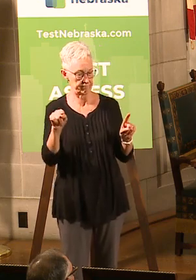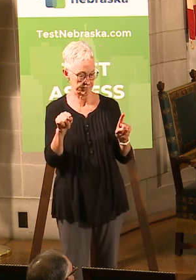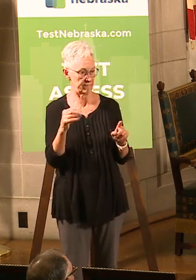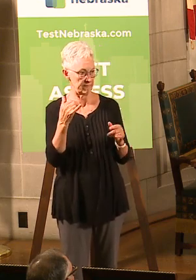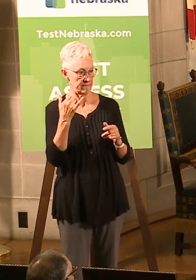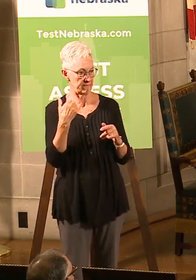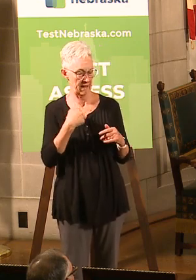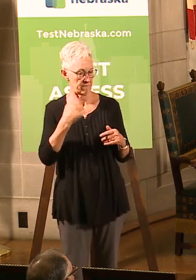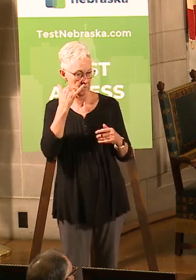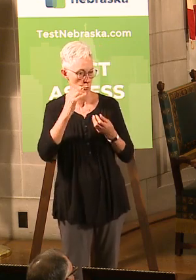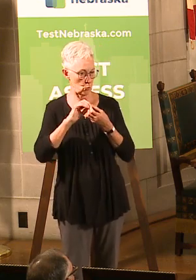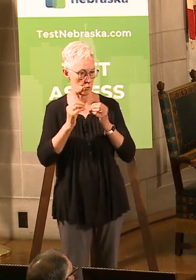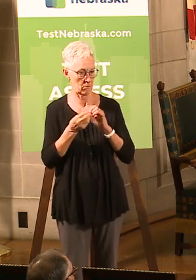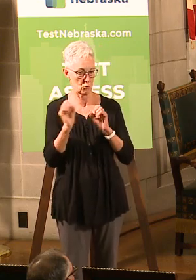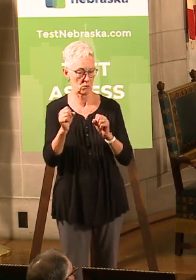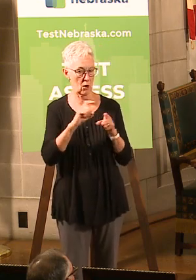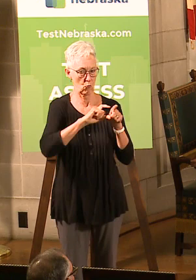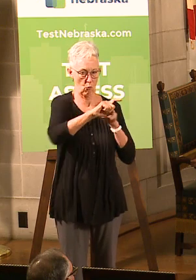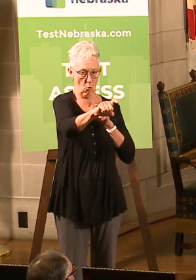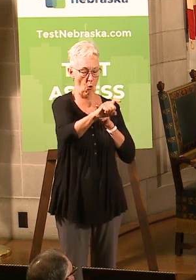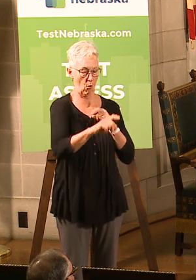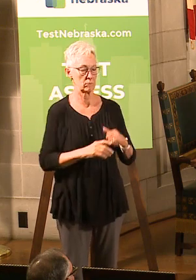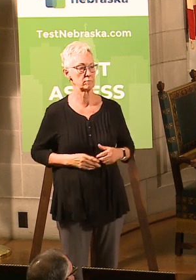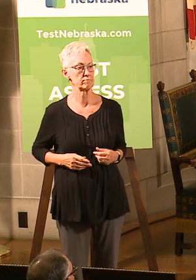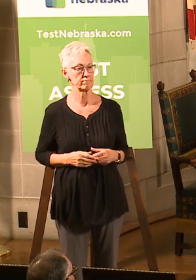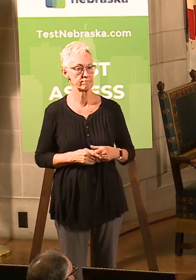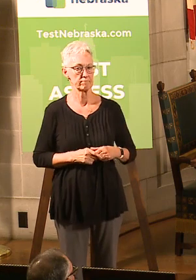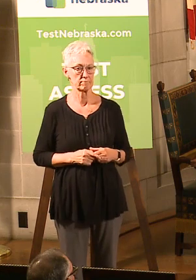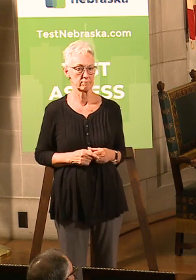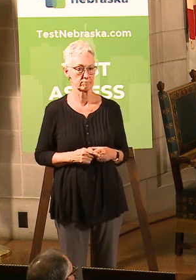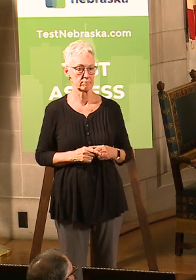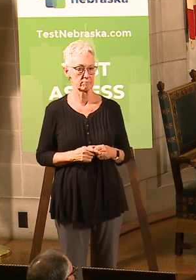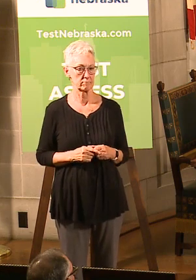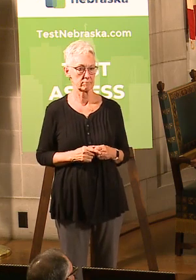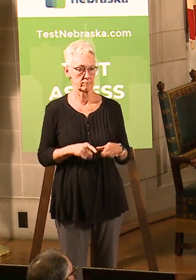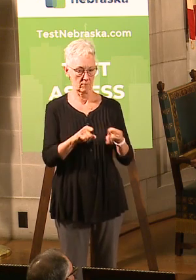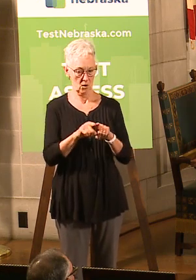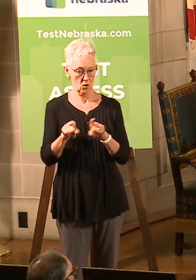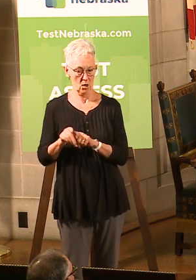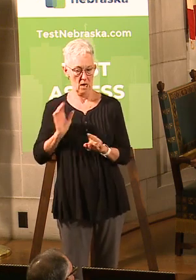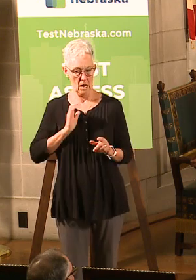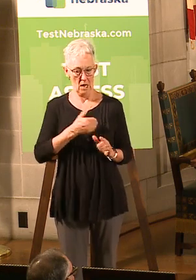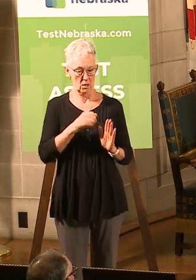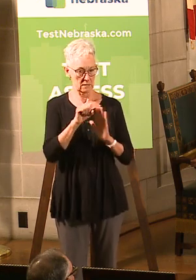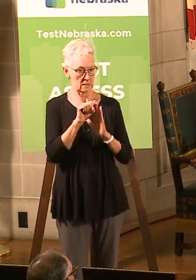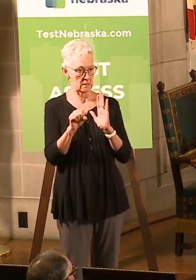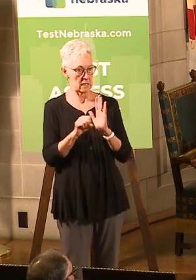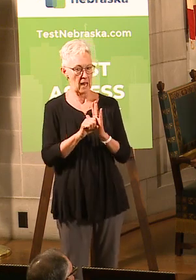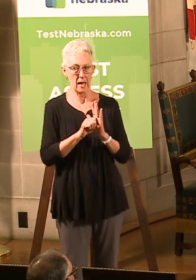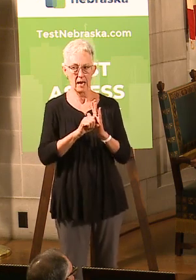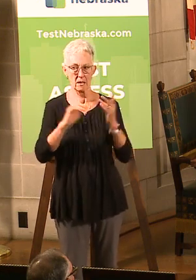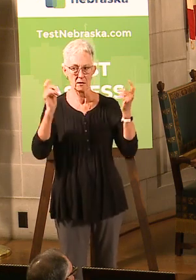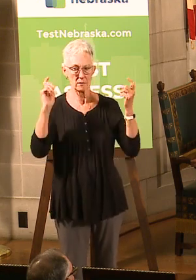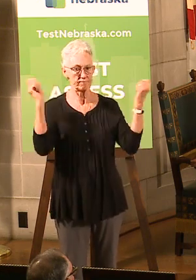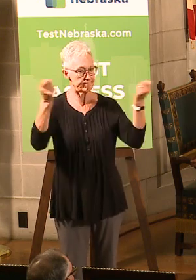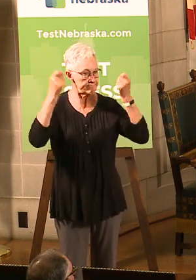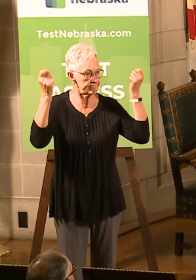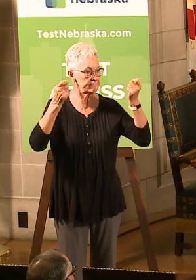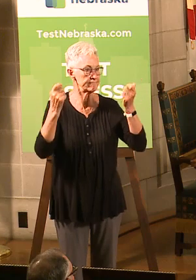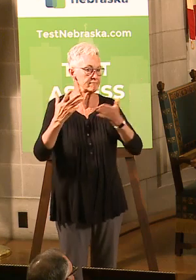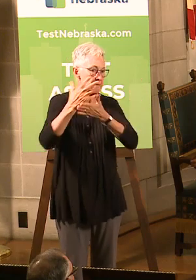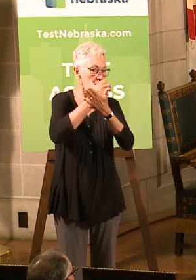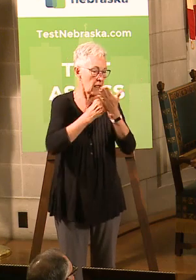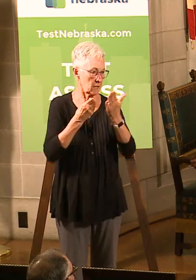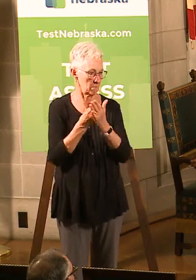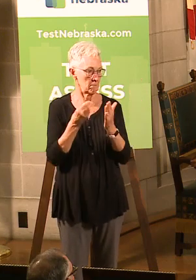questions. All right. I also want to talk about our state campaign against hunger results. Again, one of the things we know about the coronavirus is